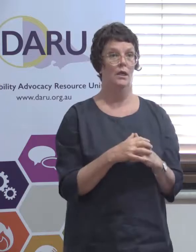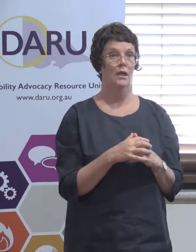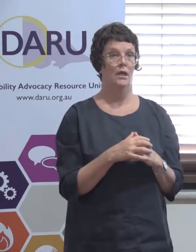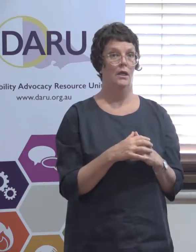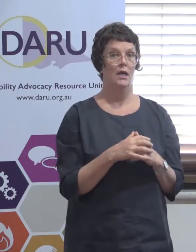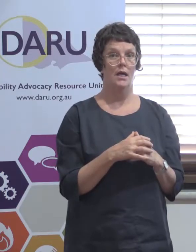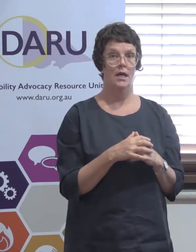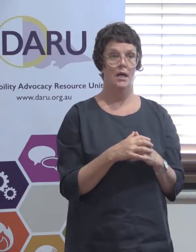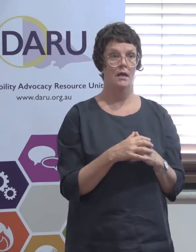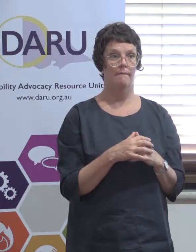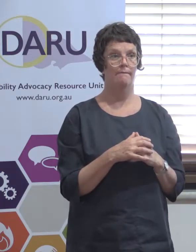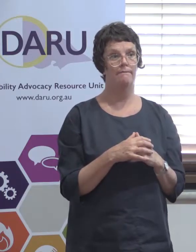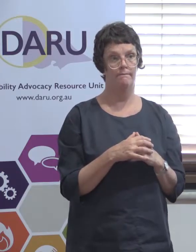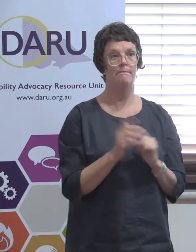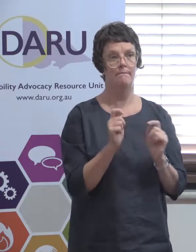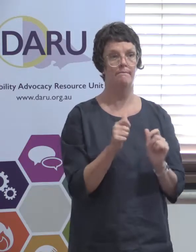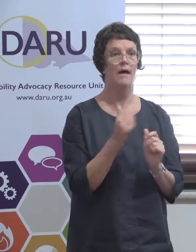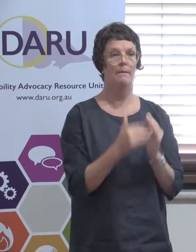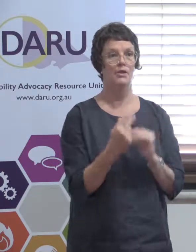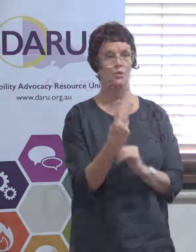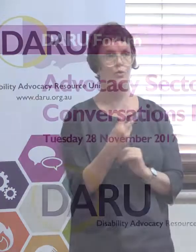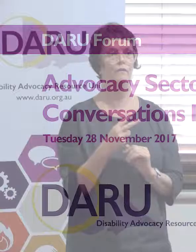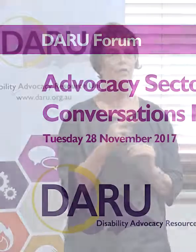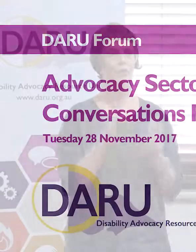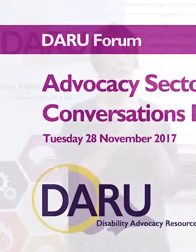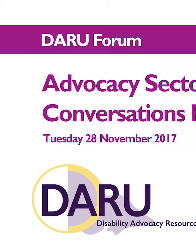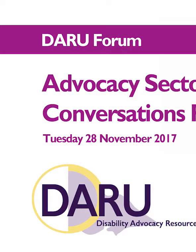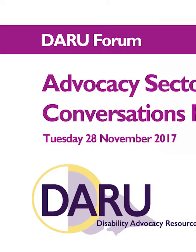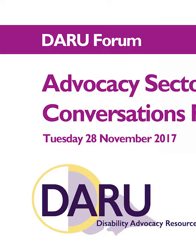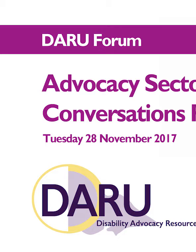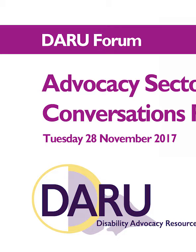at 2.30 for self advocacy resource unit thank